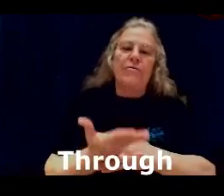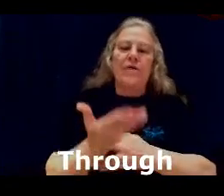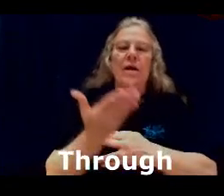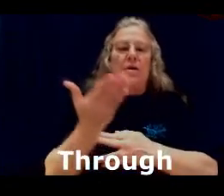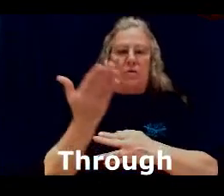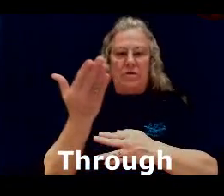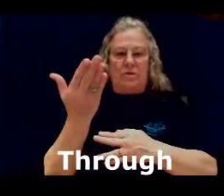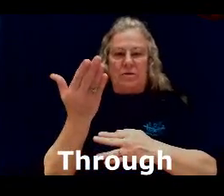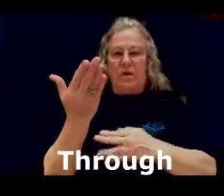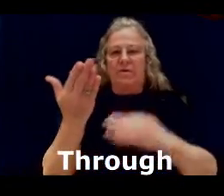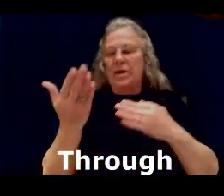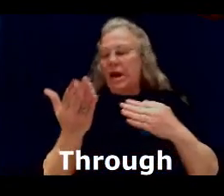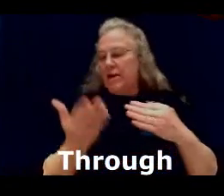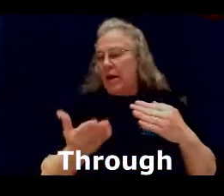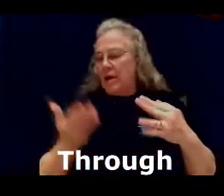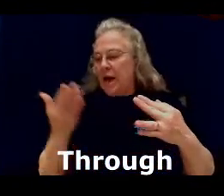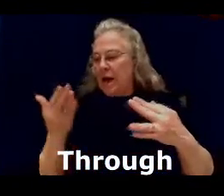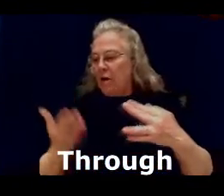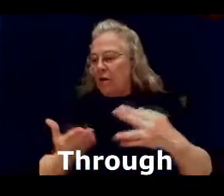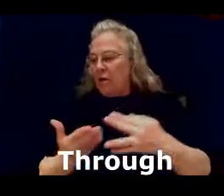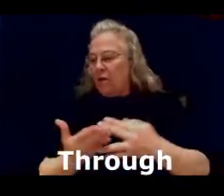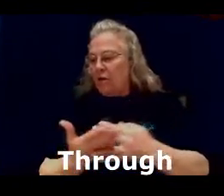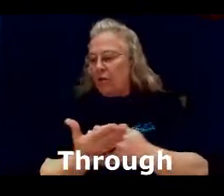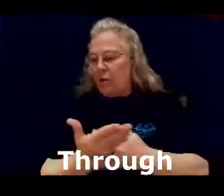fingers. Of the non-dominant hand. Through.